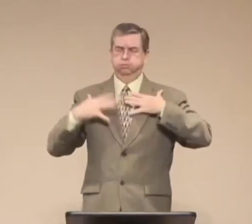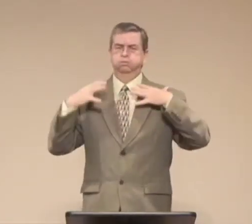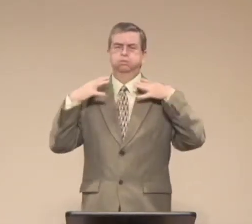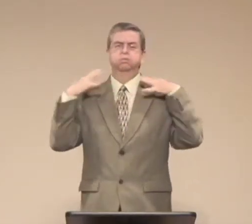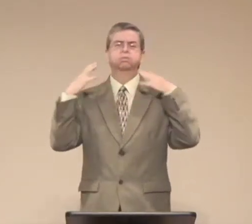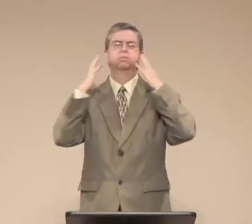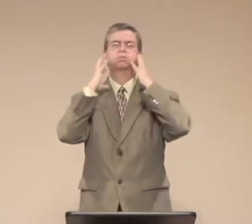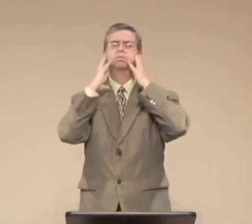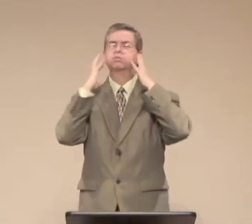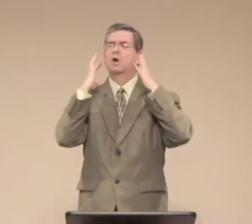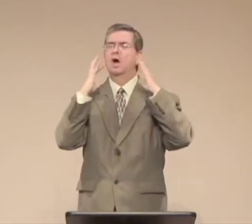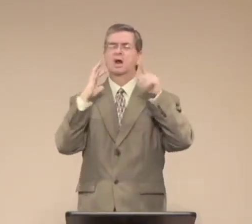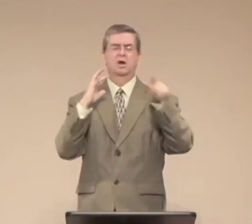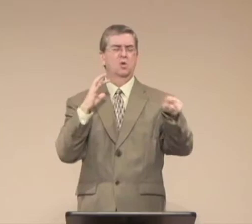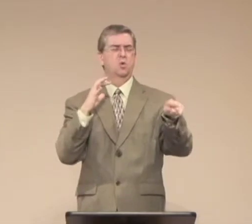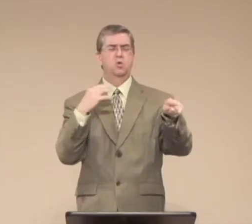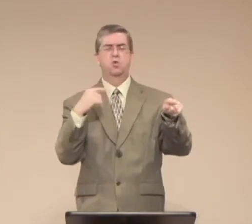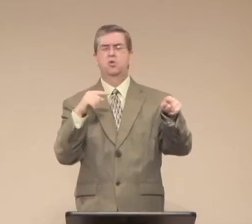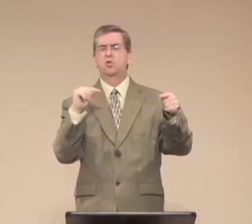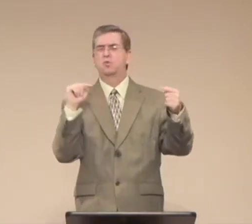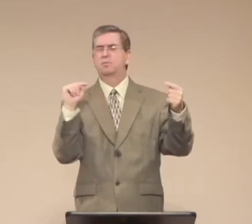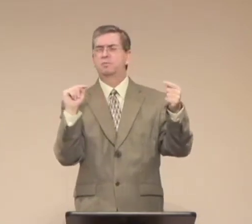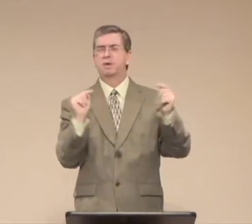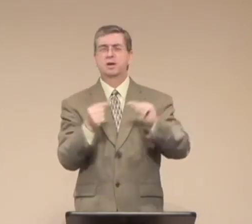her body had become quite swollen.